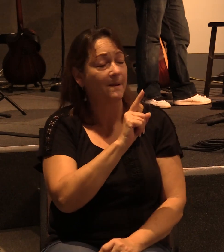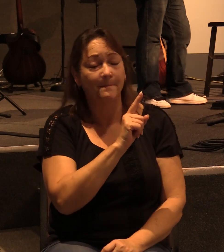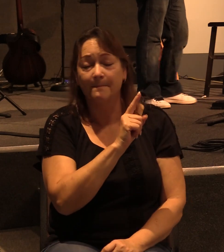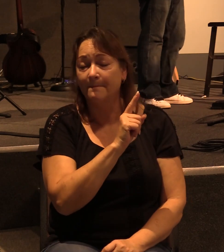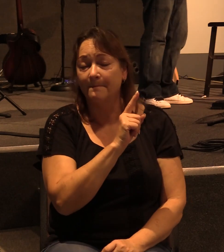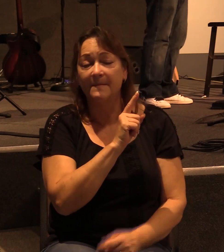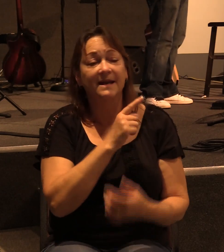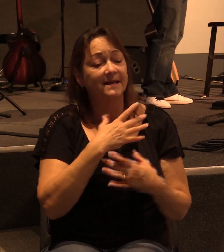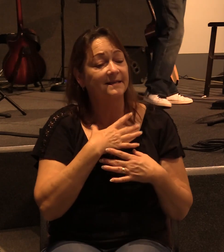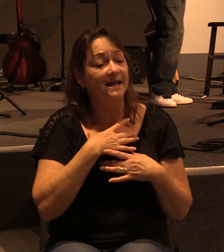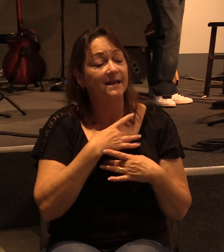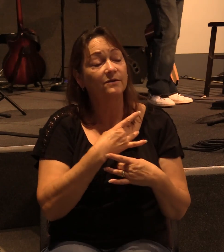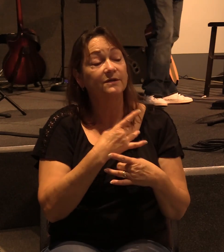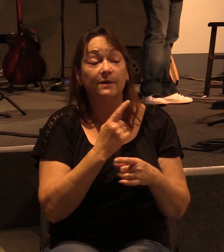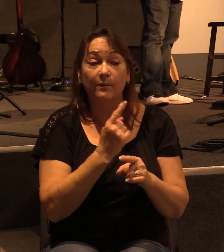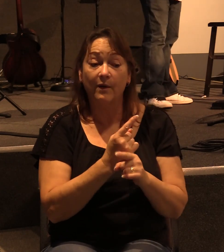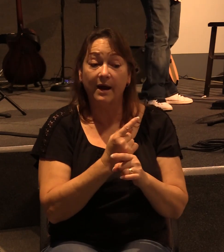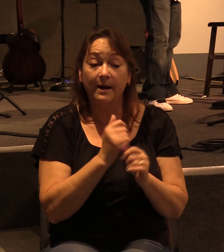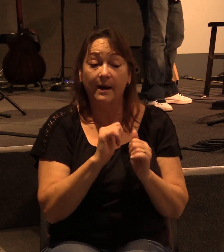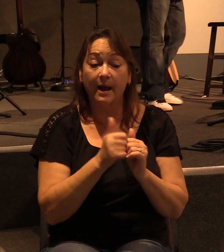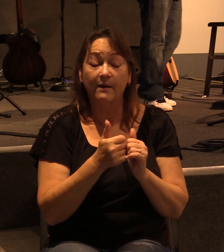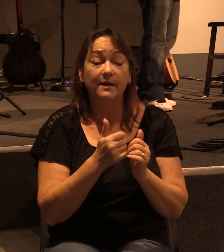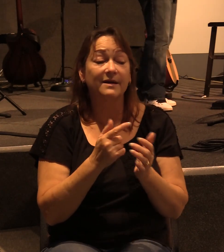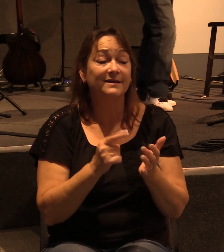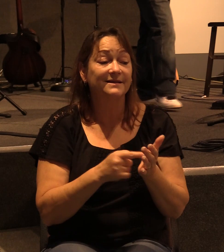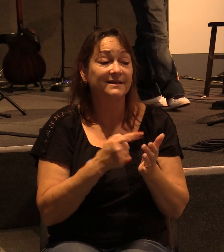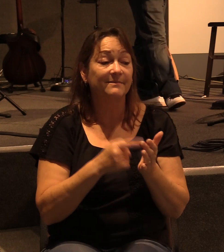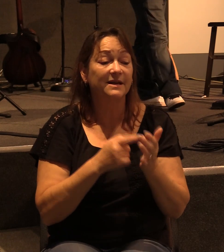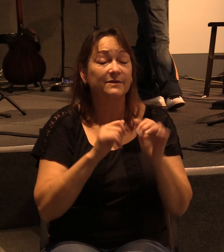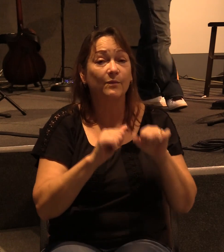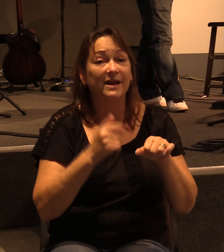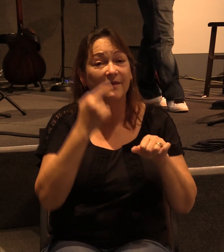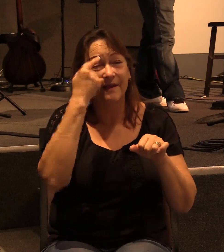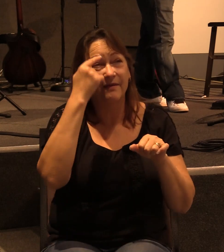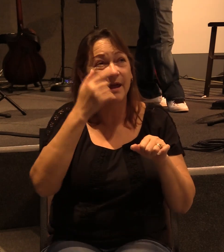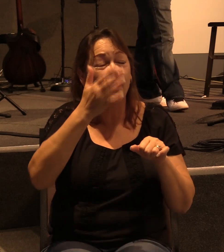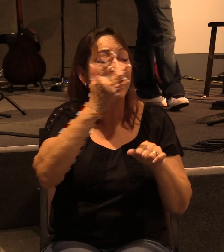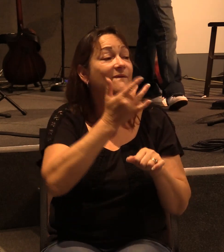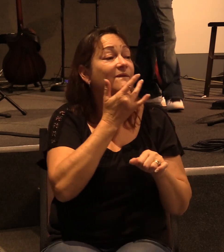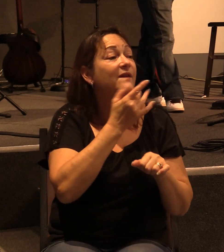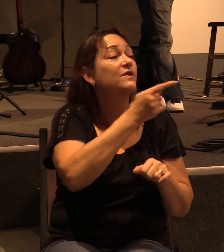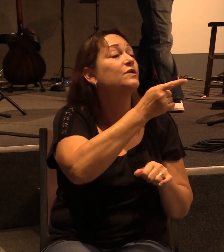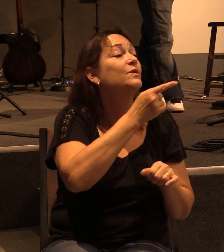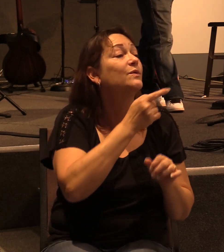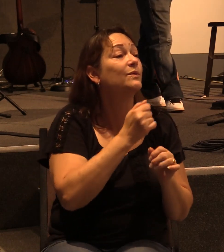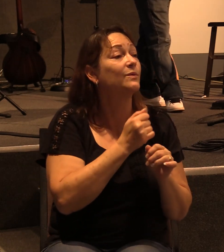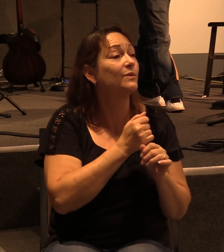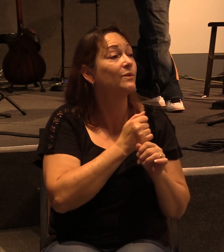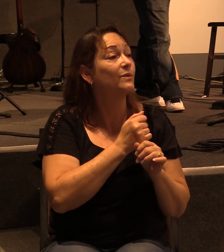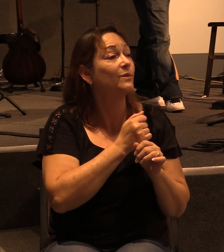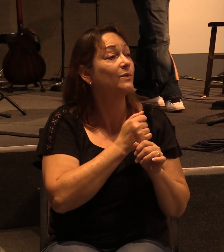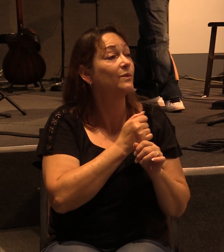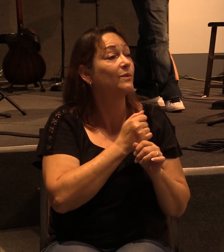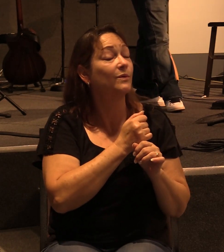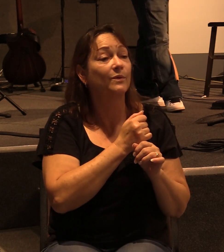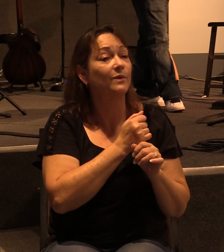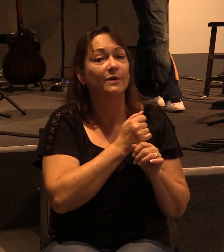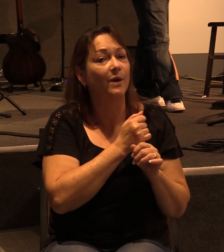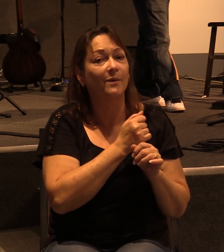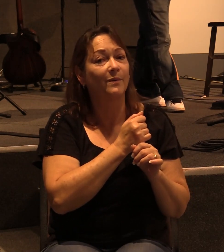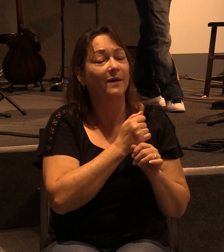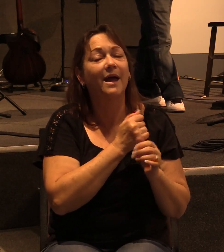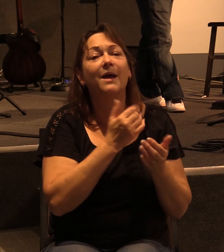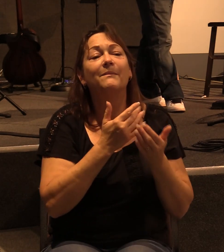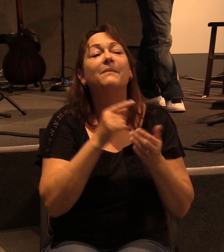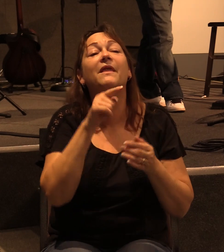because it's interesting, isn't it? You know, how sometimes we can think that God favors someone more than the other. You know,